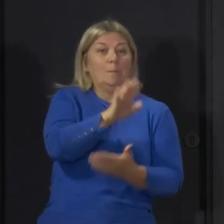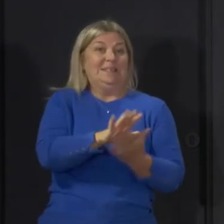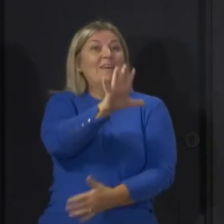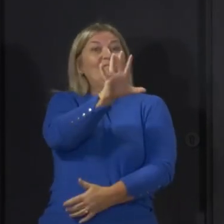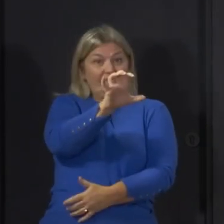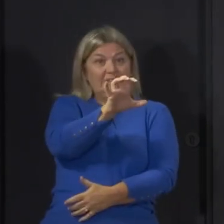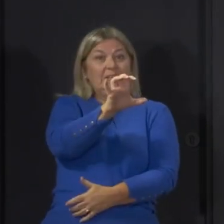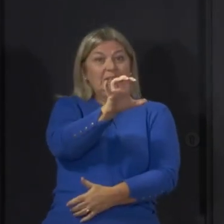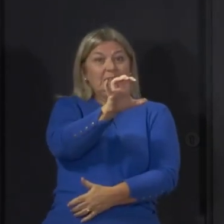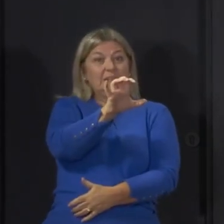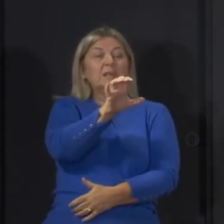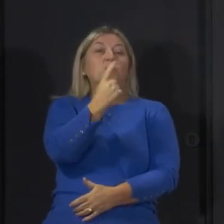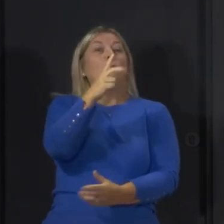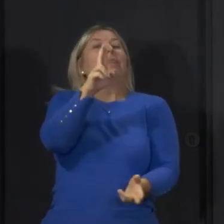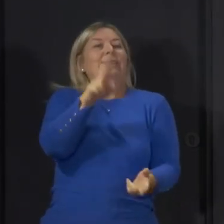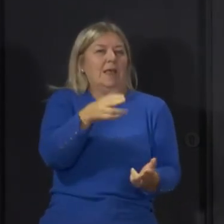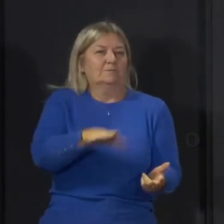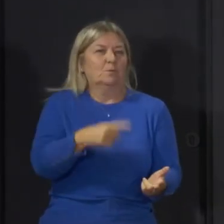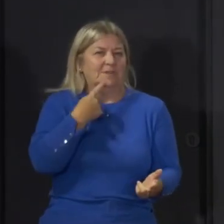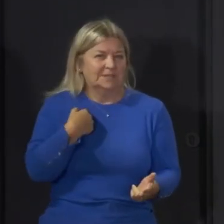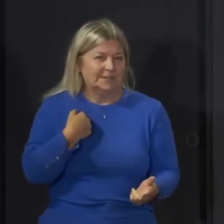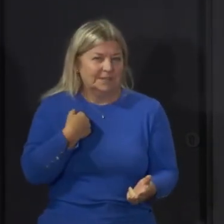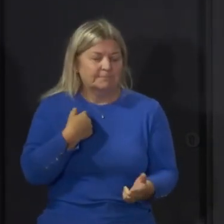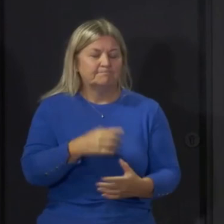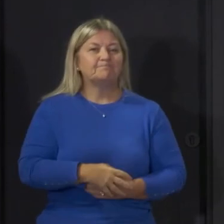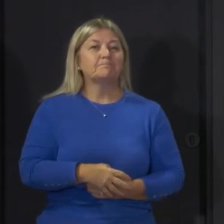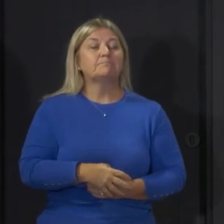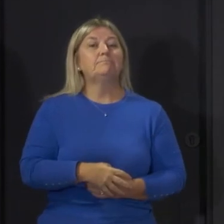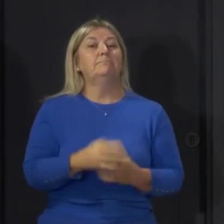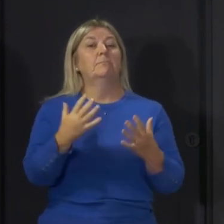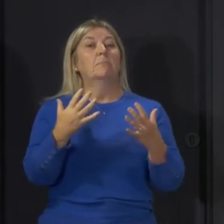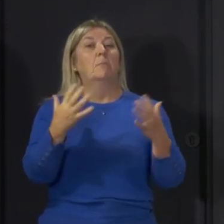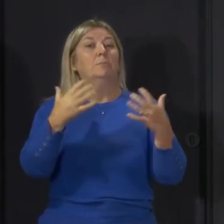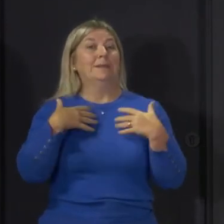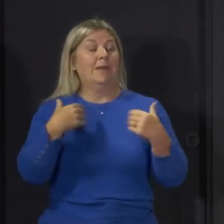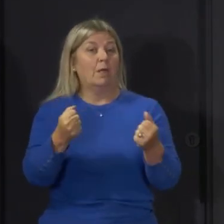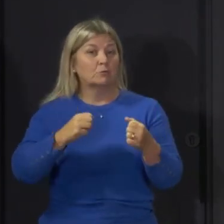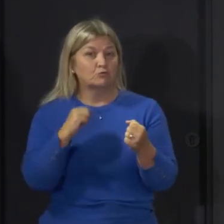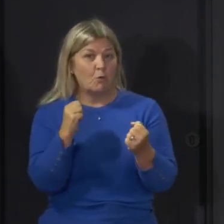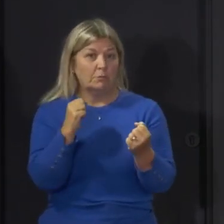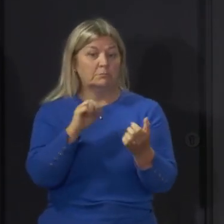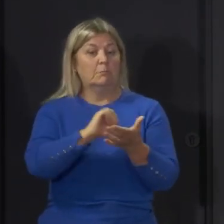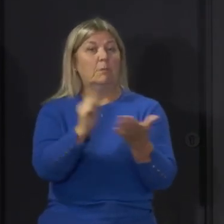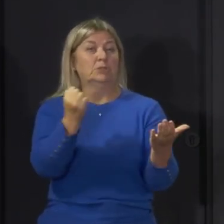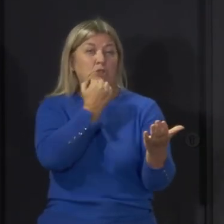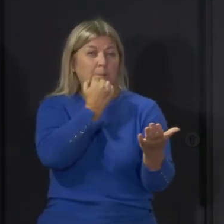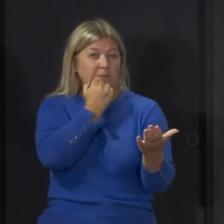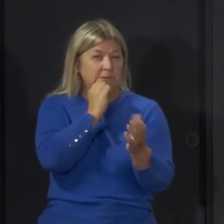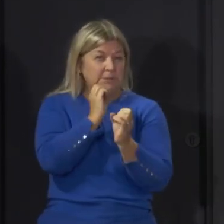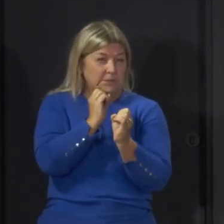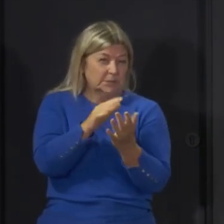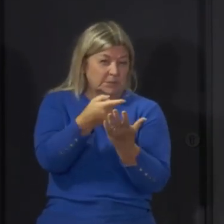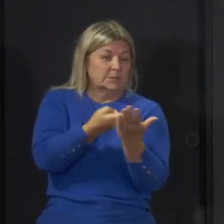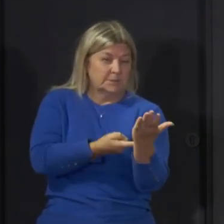is actually one fewer than yesterday. Public Health Scotland have also published figures this morning showing that in the week